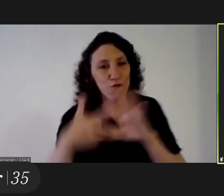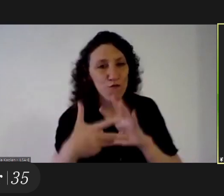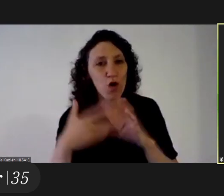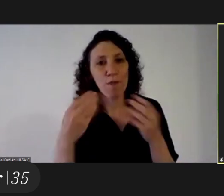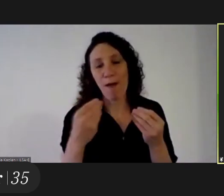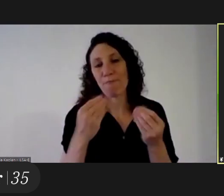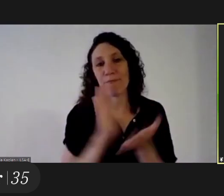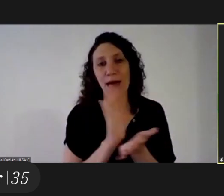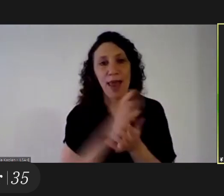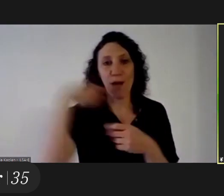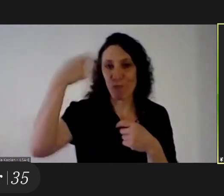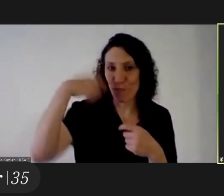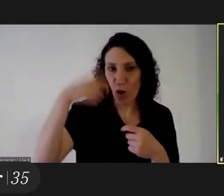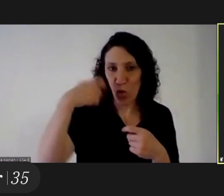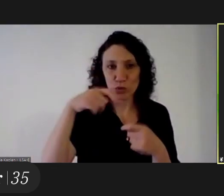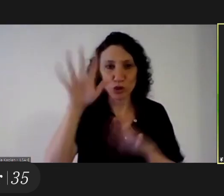to find a way